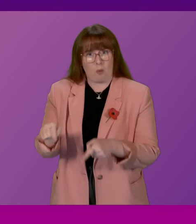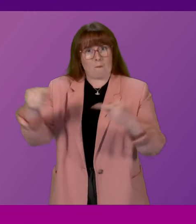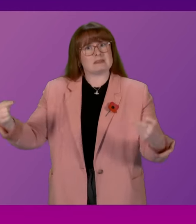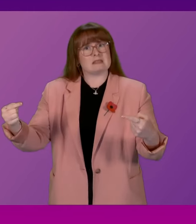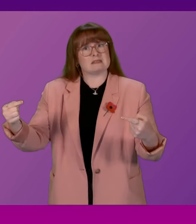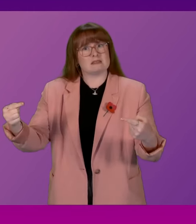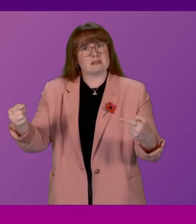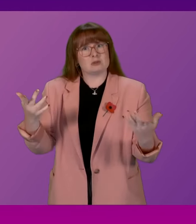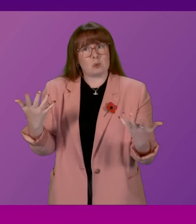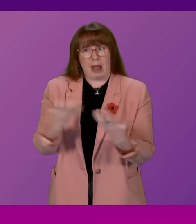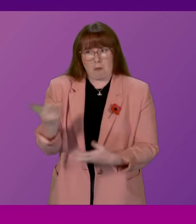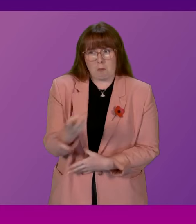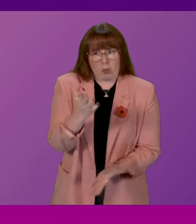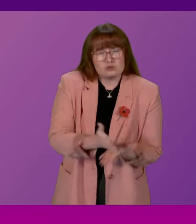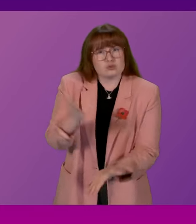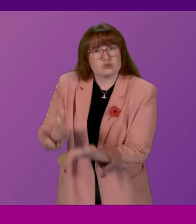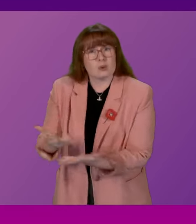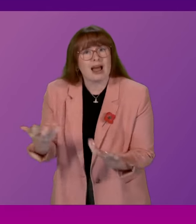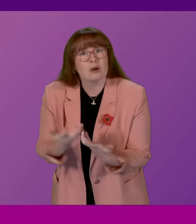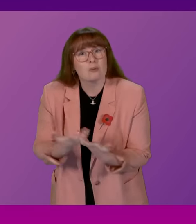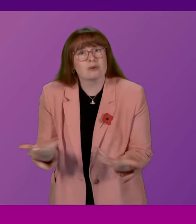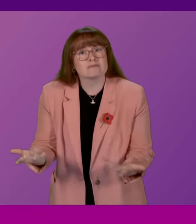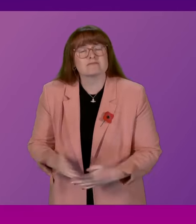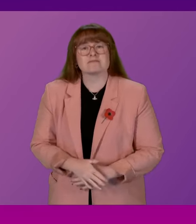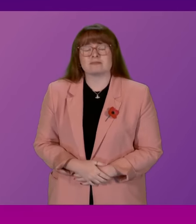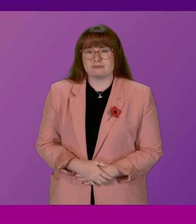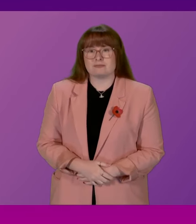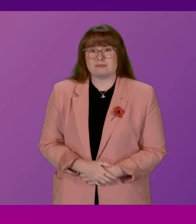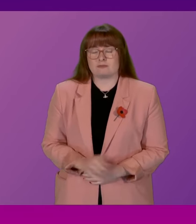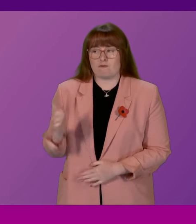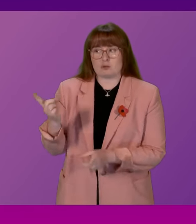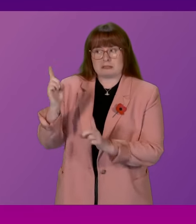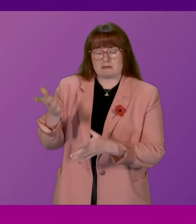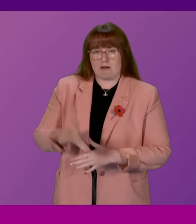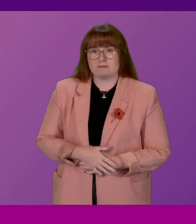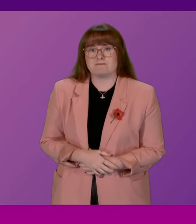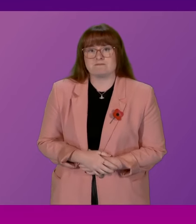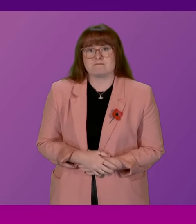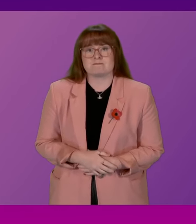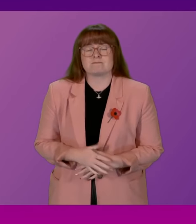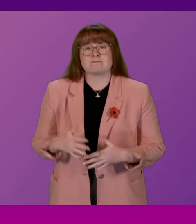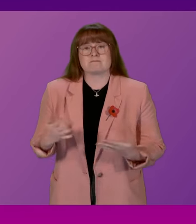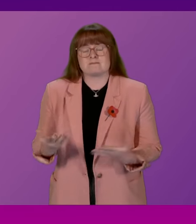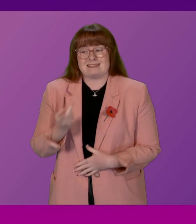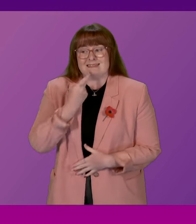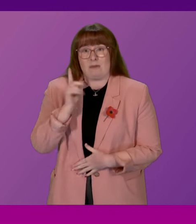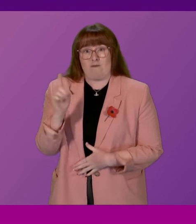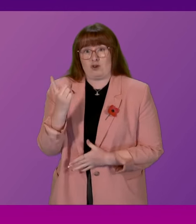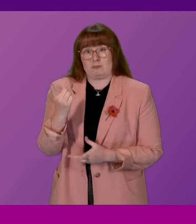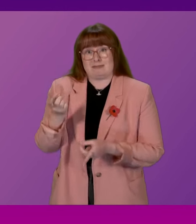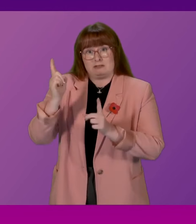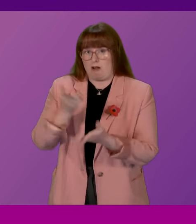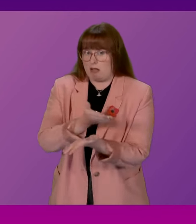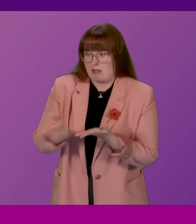So how can they both be true? First Minister. Presiding Officer, the Deputy First Minister was clear in her